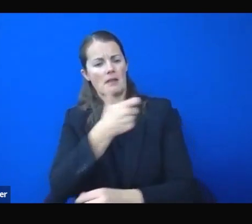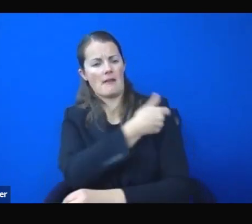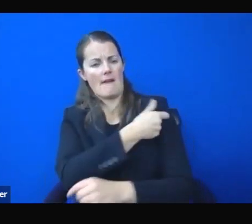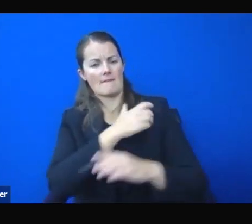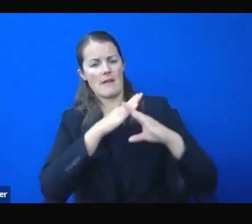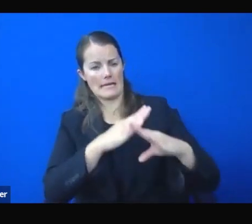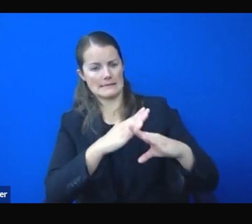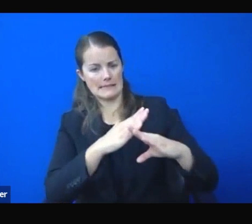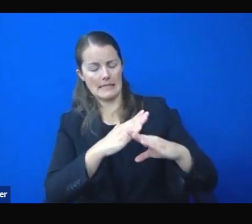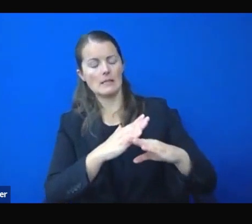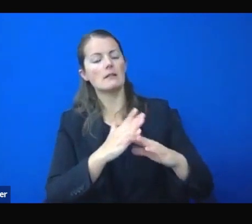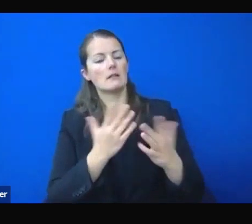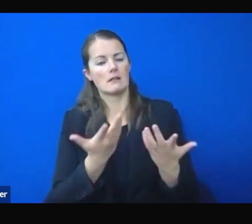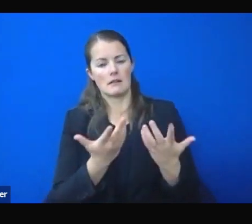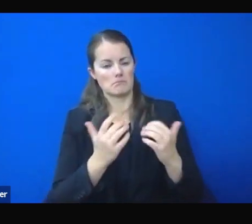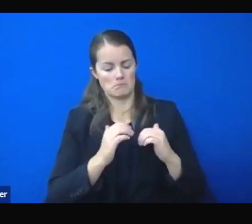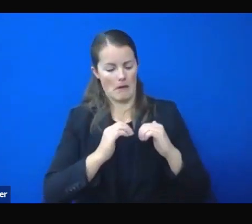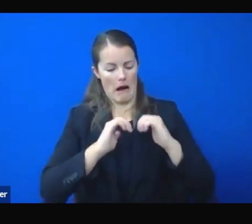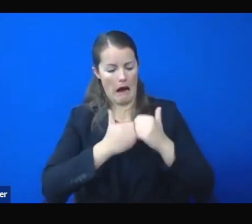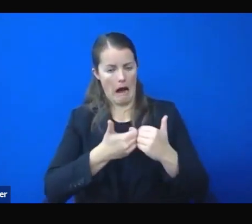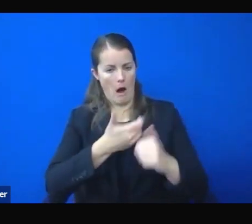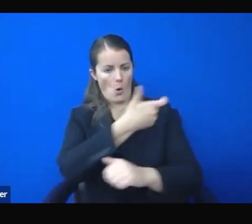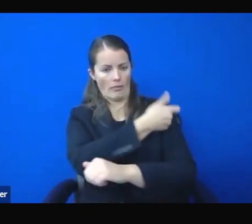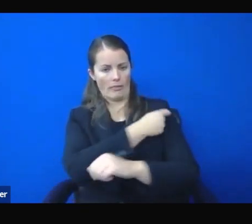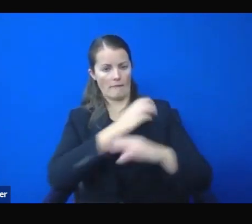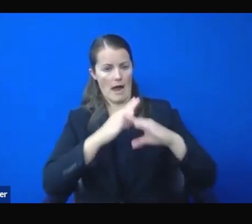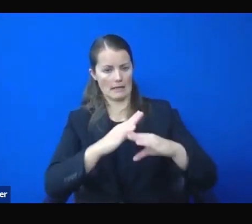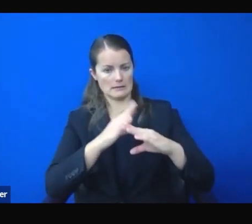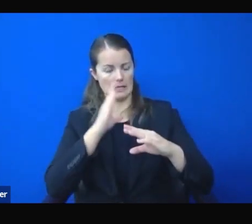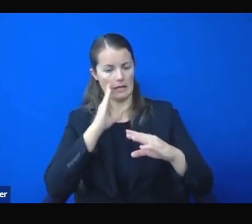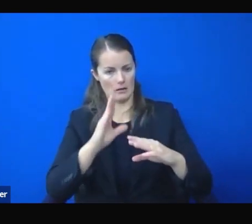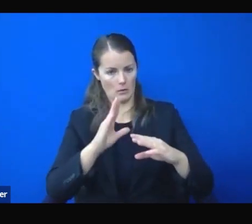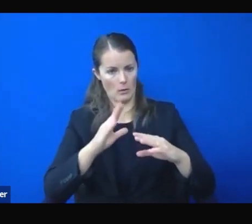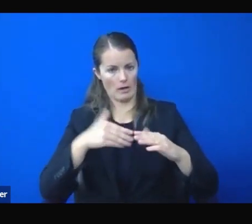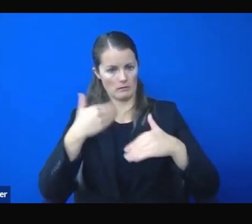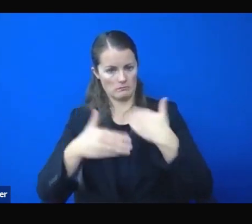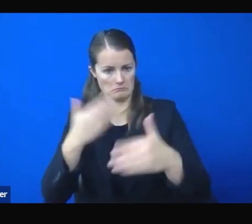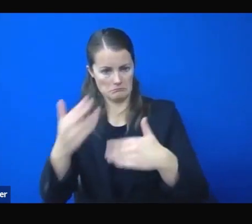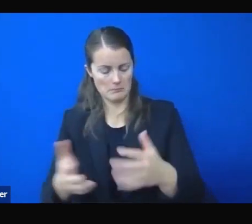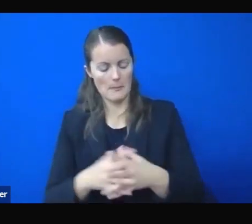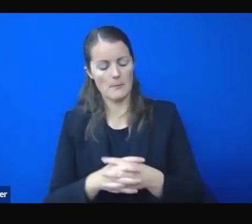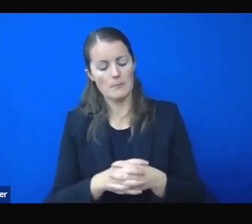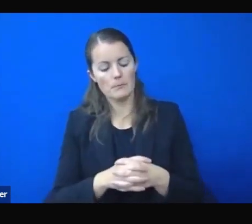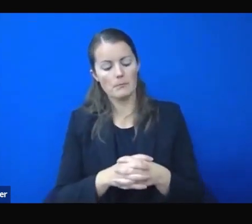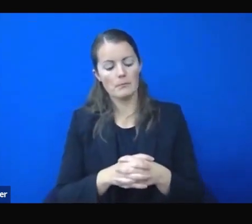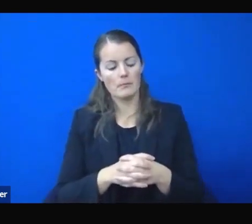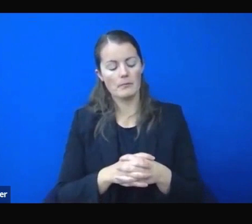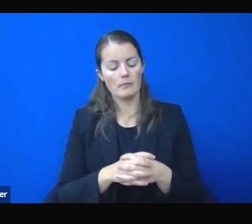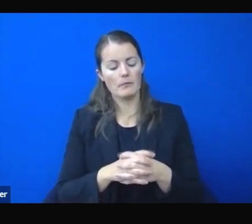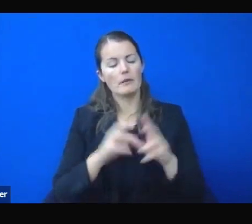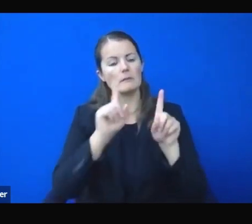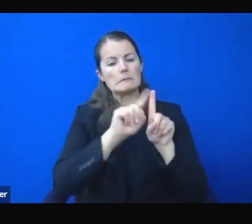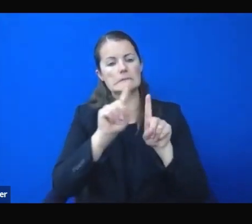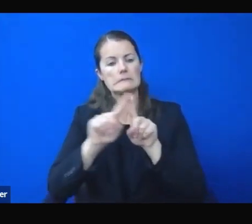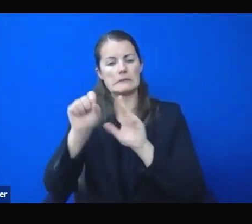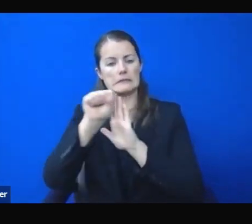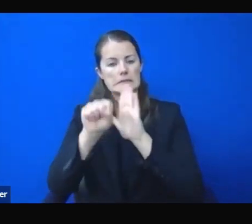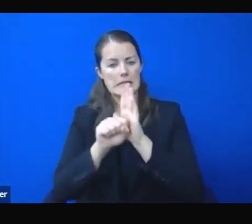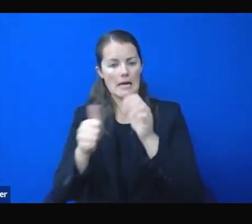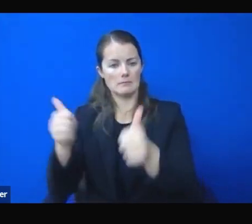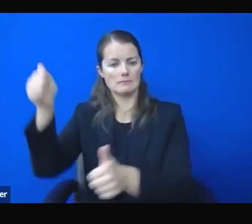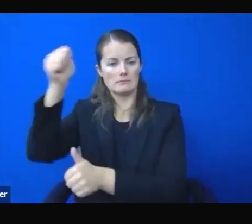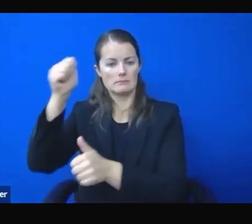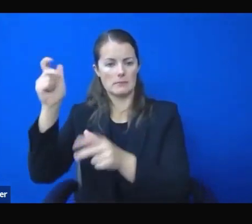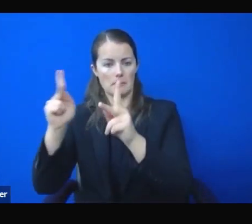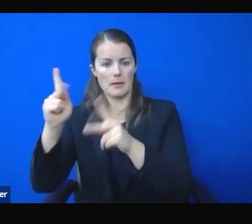how we're moving forward that with that. Obviously, it's long awaited. We've heard a lot from state officials about the tiers one, two and